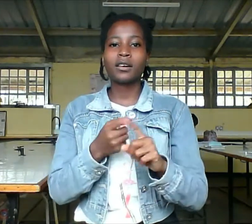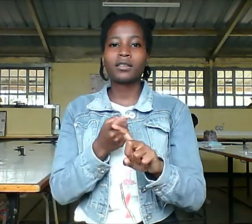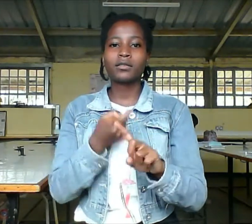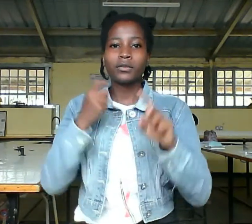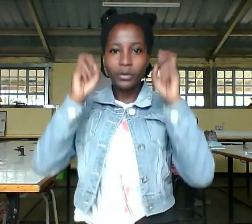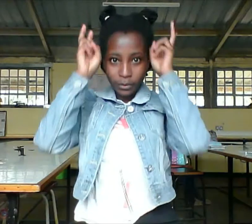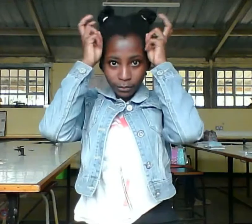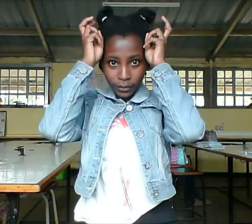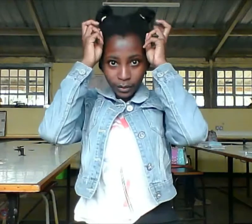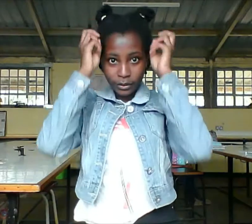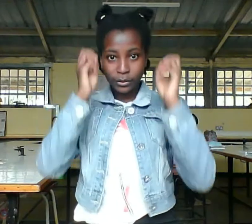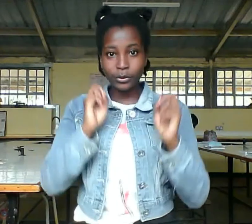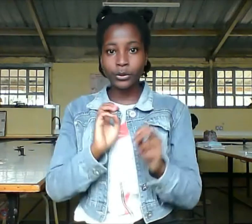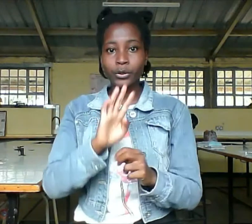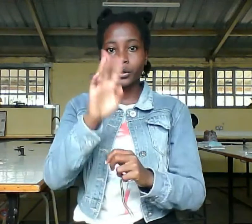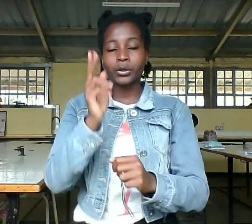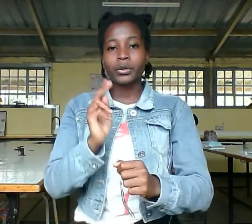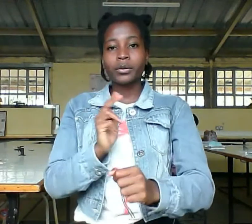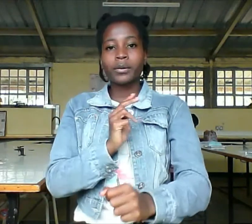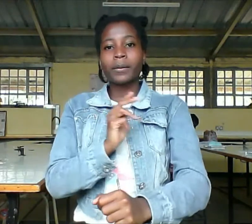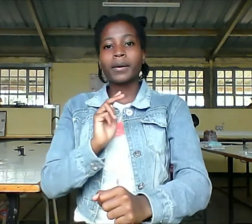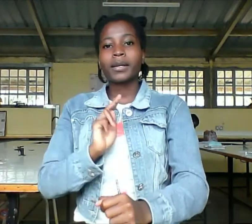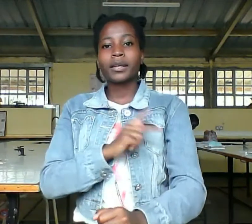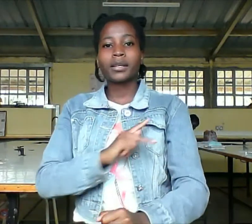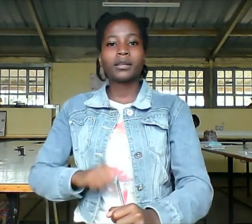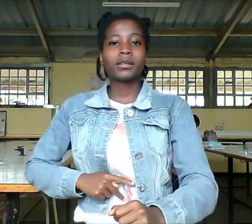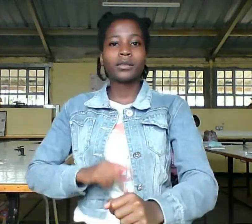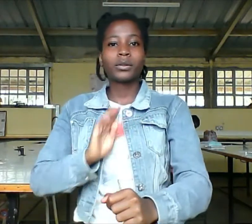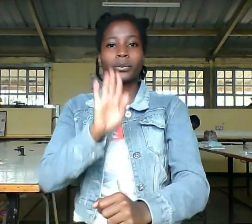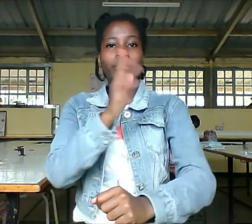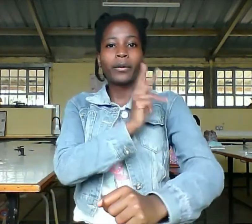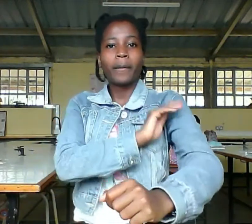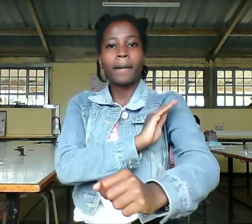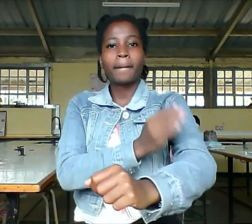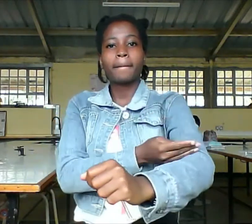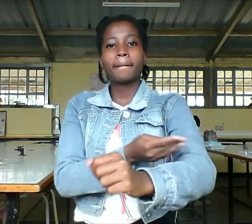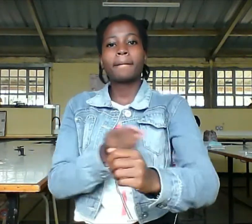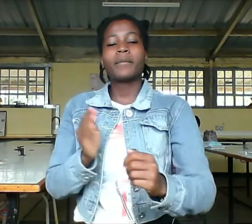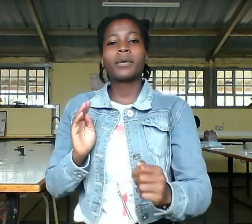the kingdom and the power and the glory for ever and ever be made.